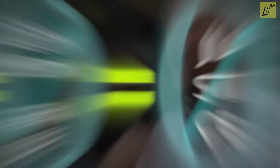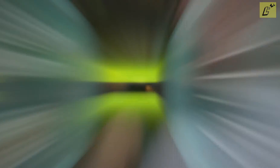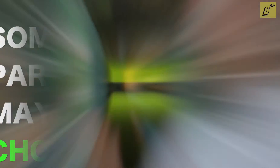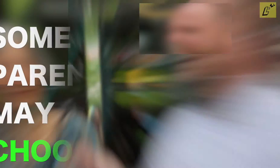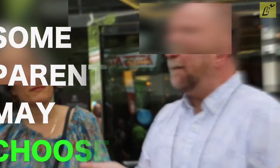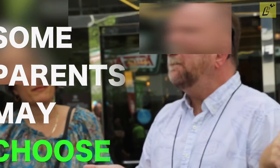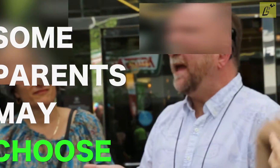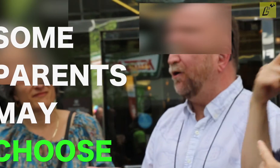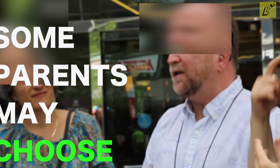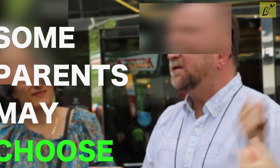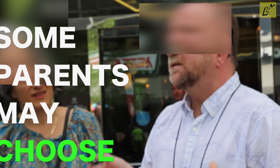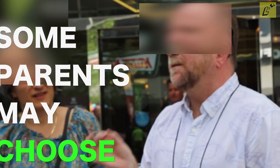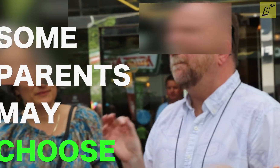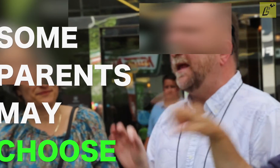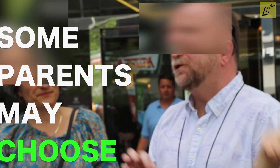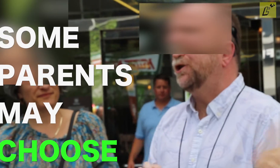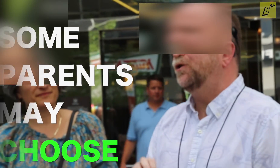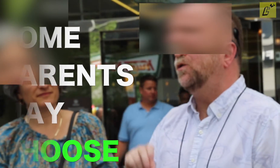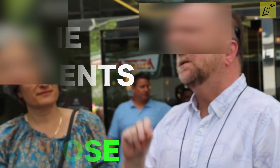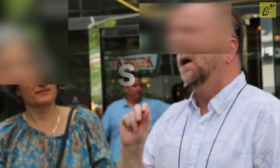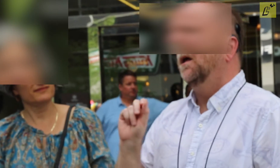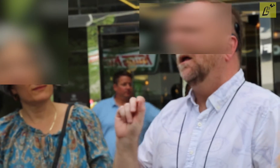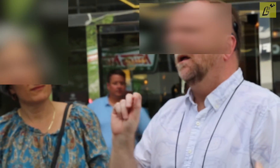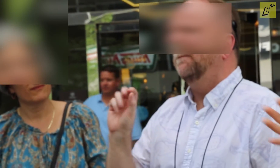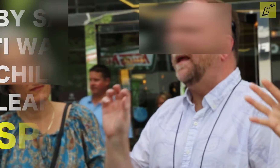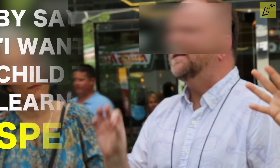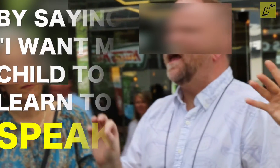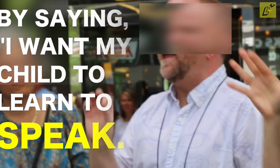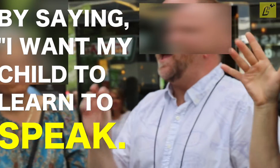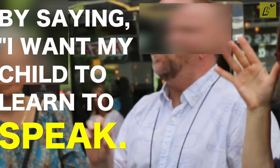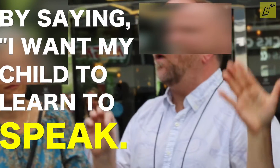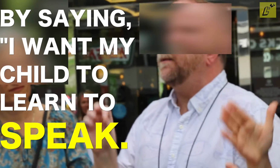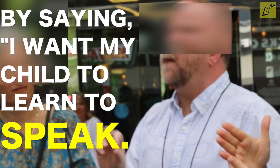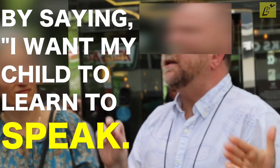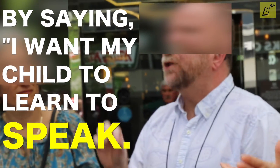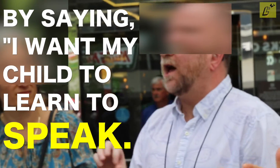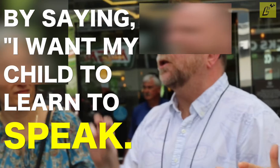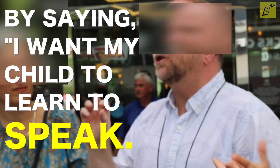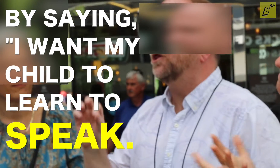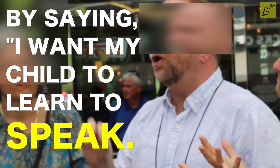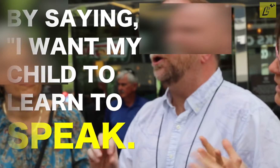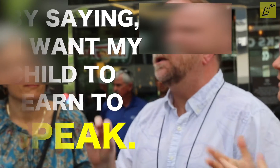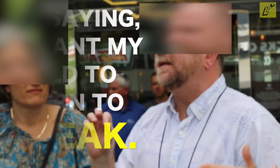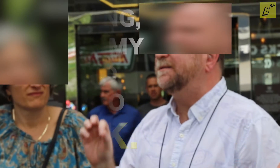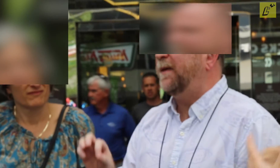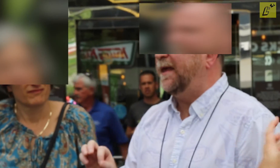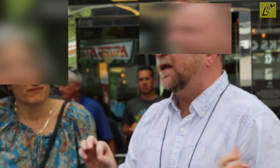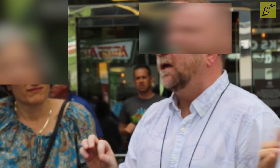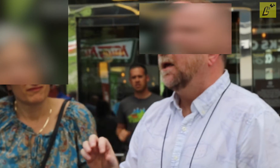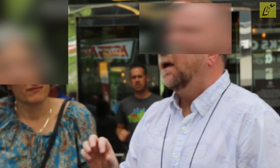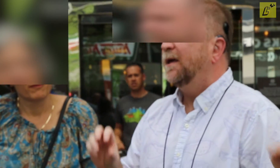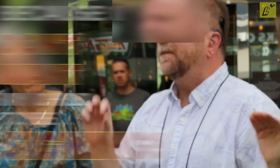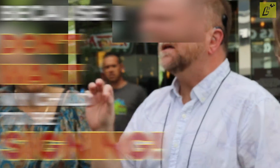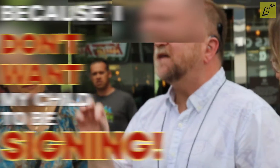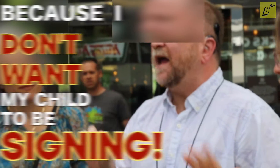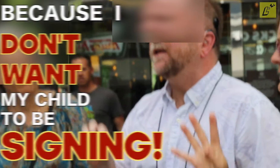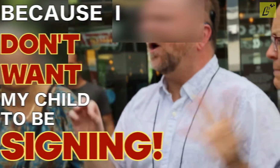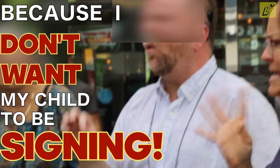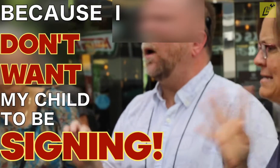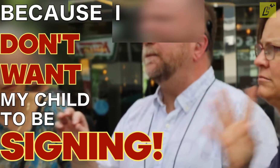Some parents have a good chance They say I want my child to learn to speak I don't want